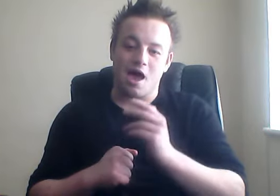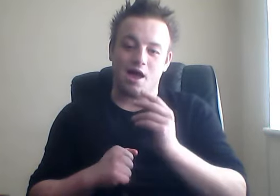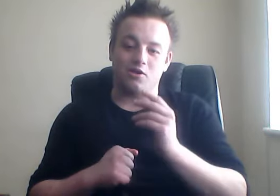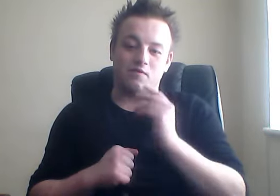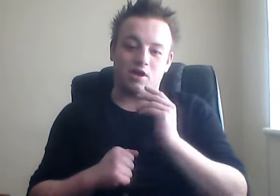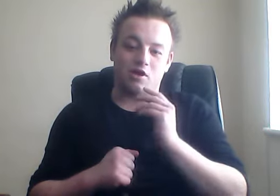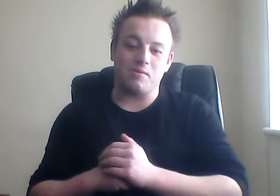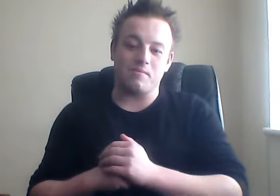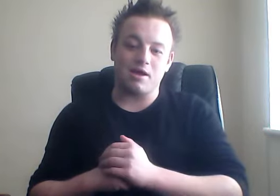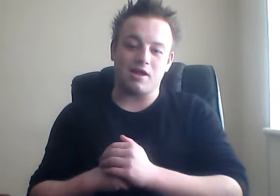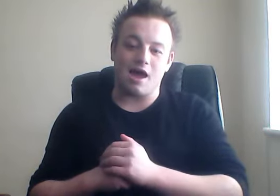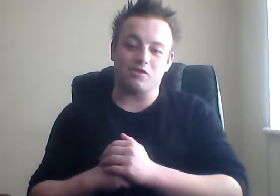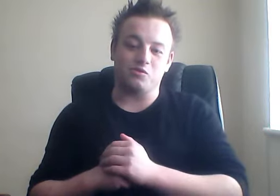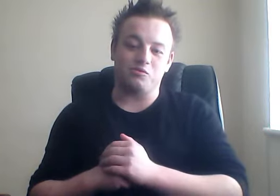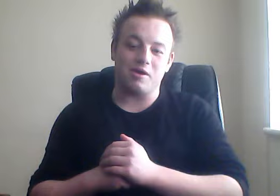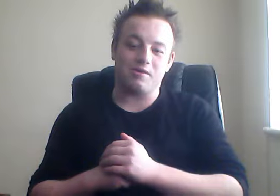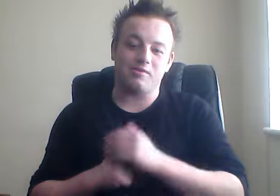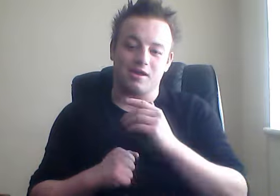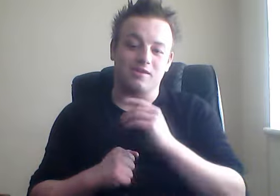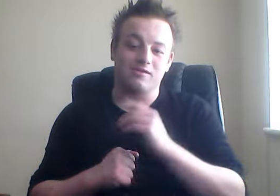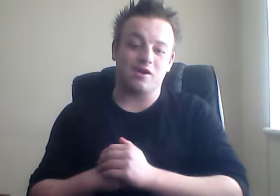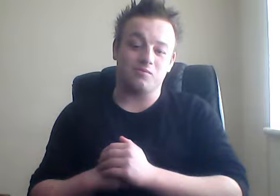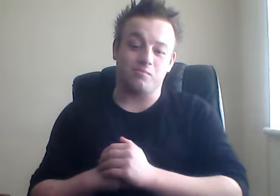And new videos being made as we speak. Take it easy guys, peace!